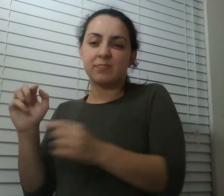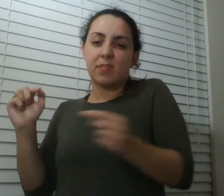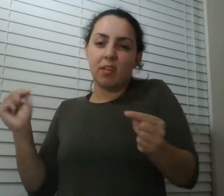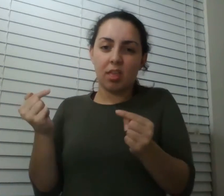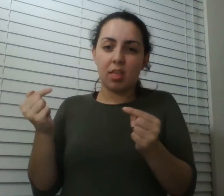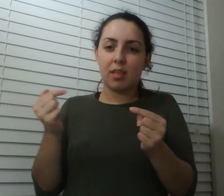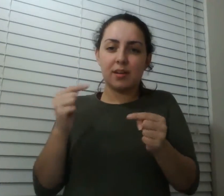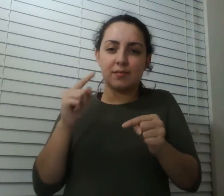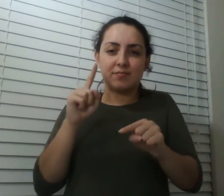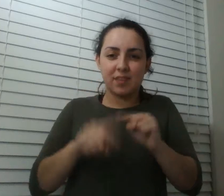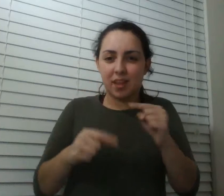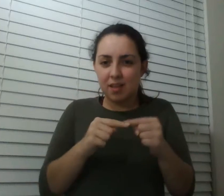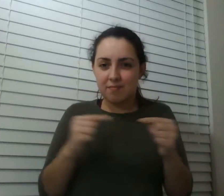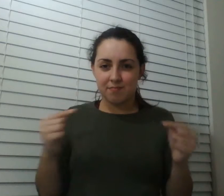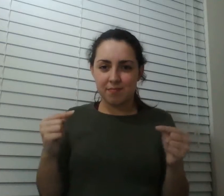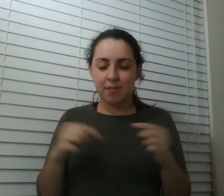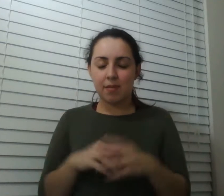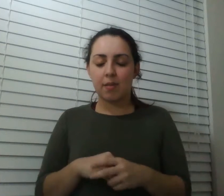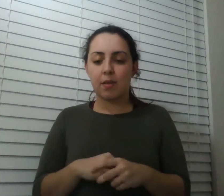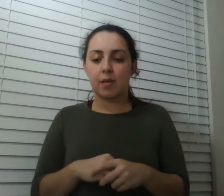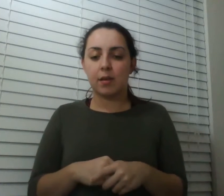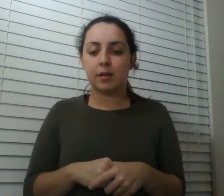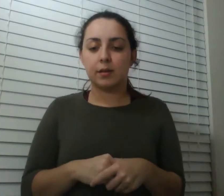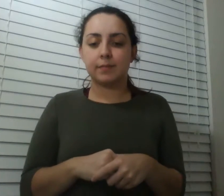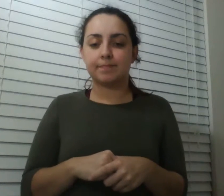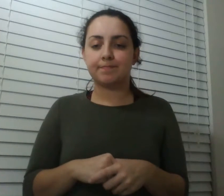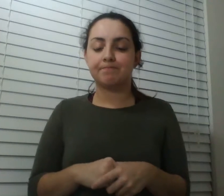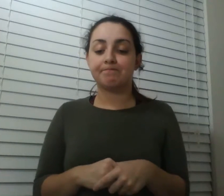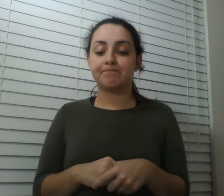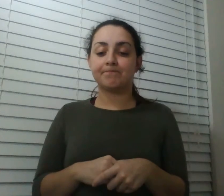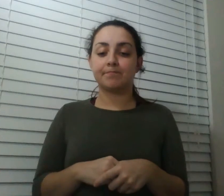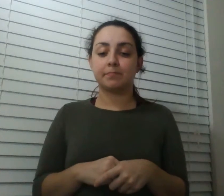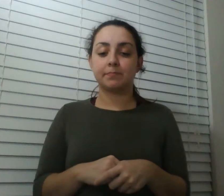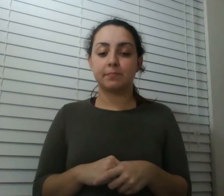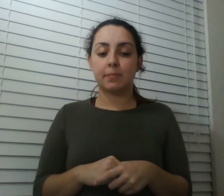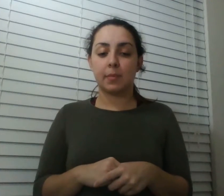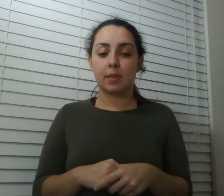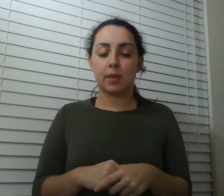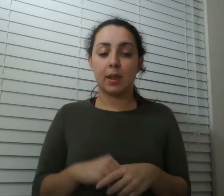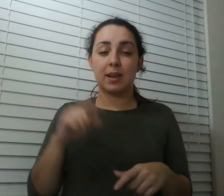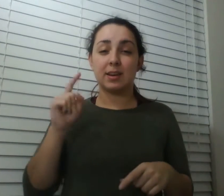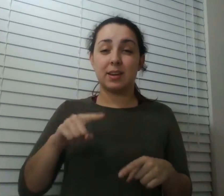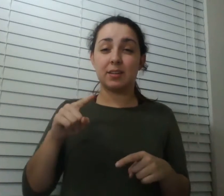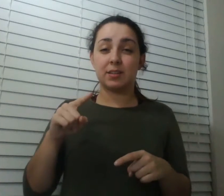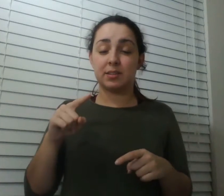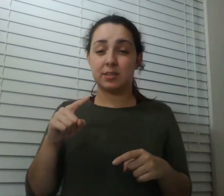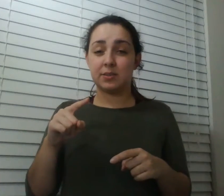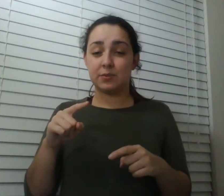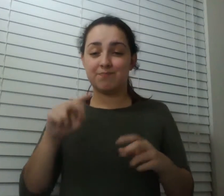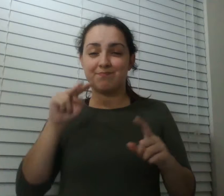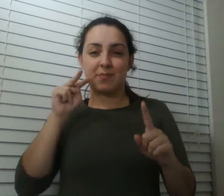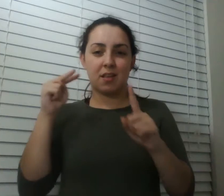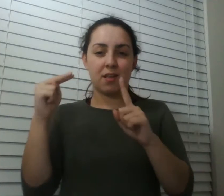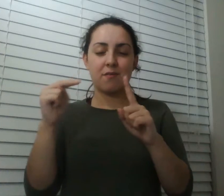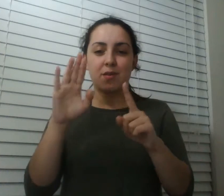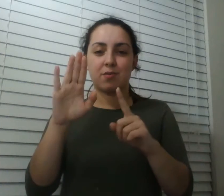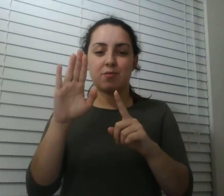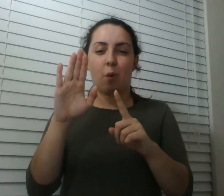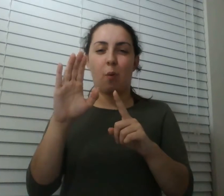you need to be able to observe it and and kind of stand apart from it in your own head if that makes sense sure and when